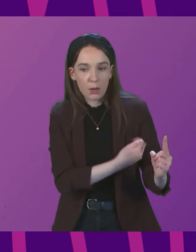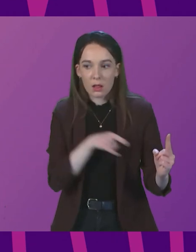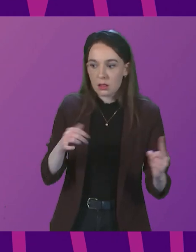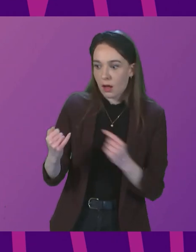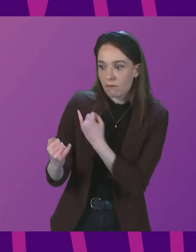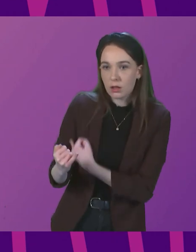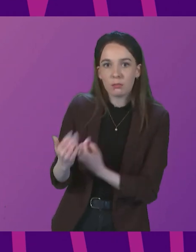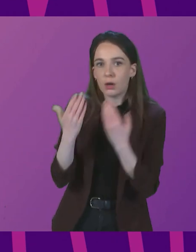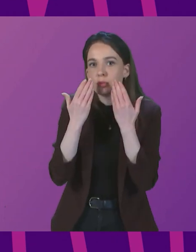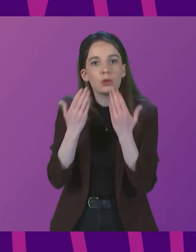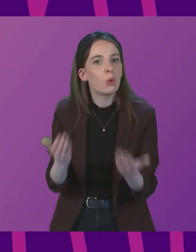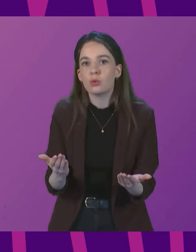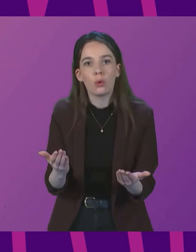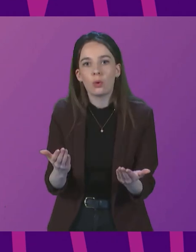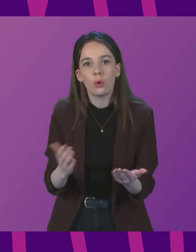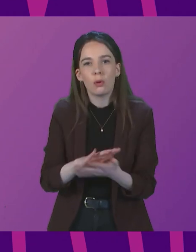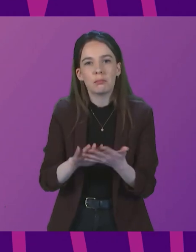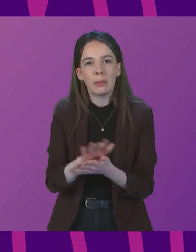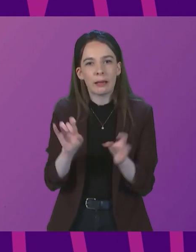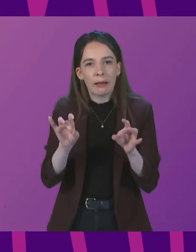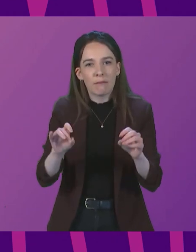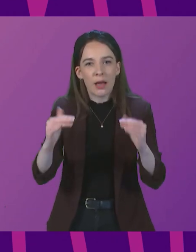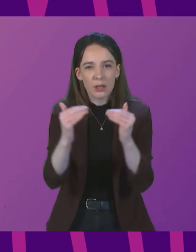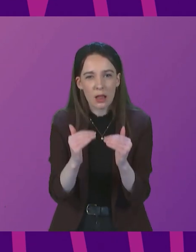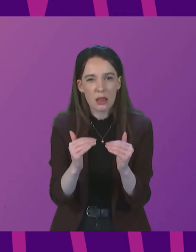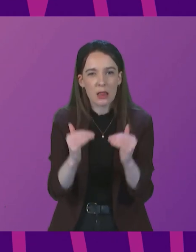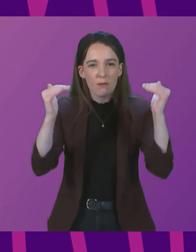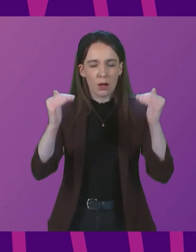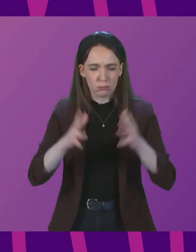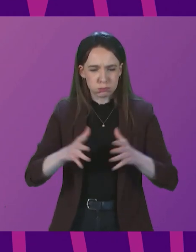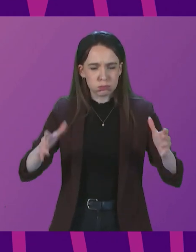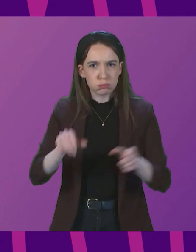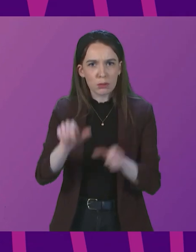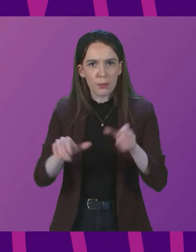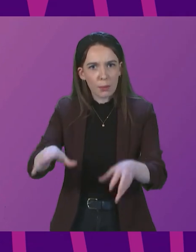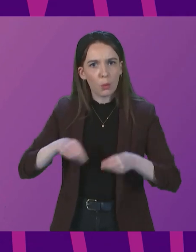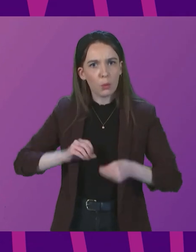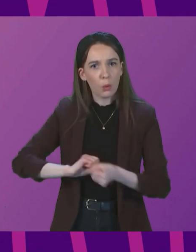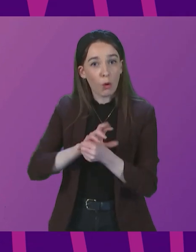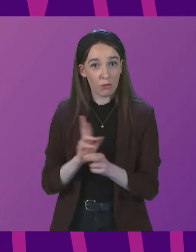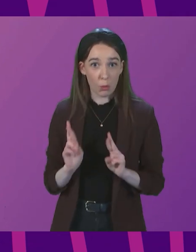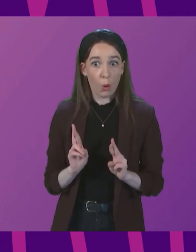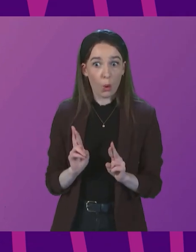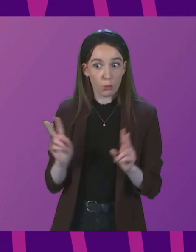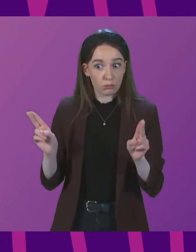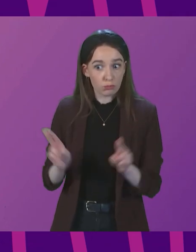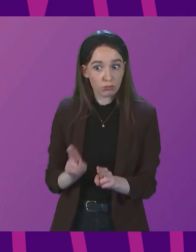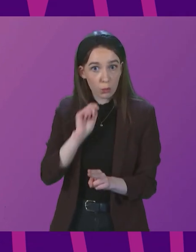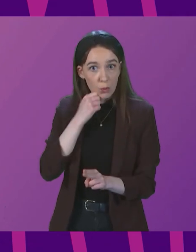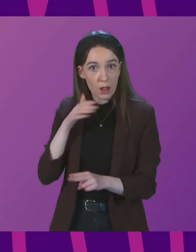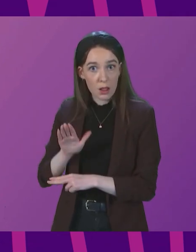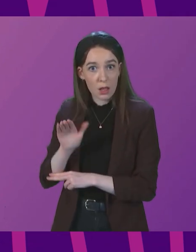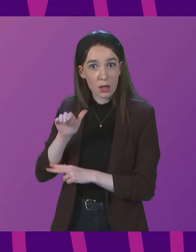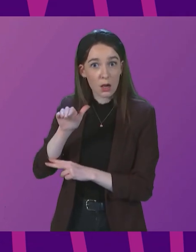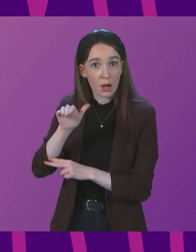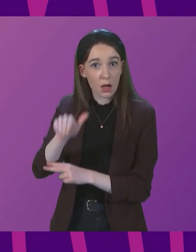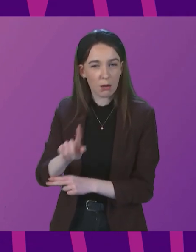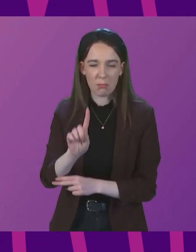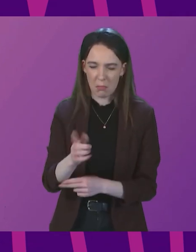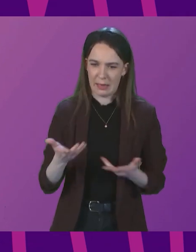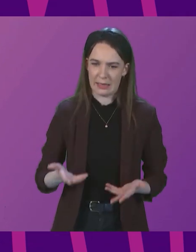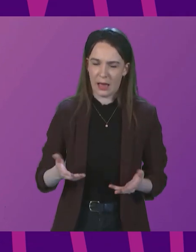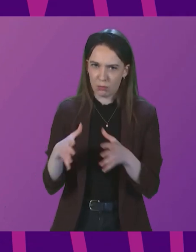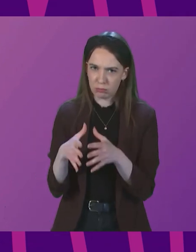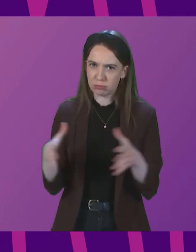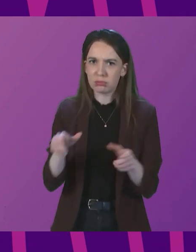this virus. And while infection levels are as high as they are right now, and we hope they will reduce in the days and weeks to come. But while they're as high as they are right